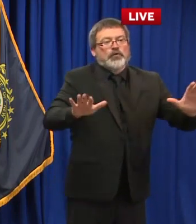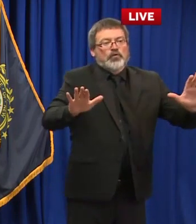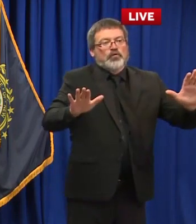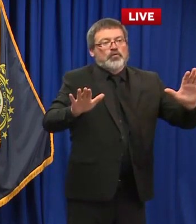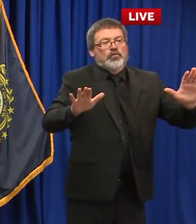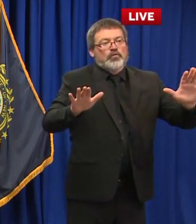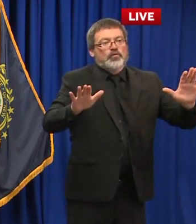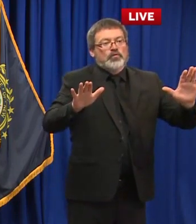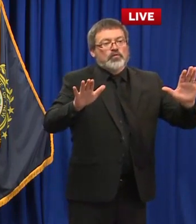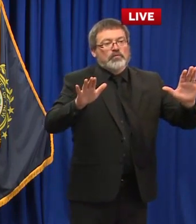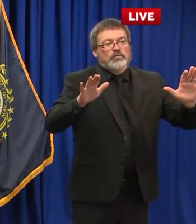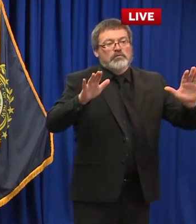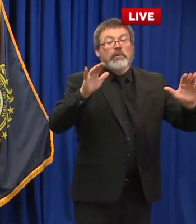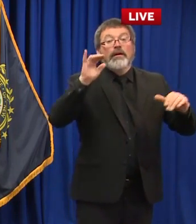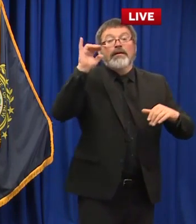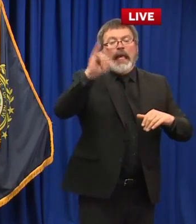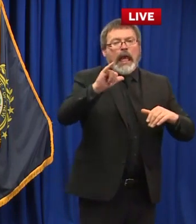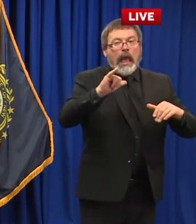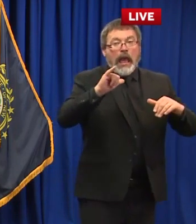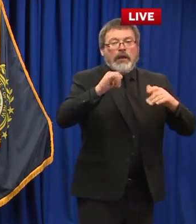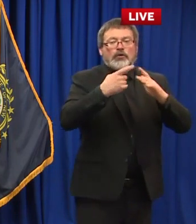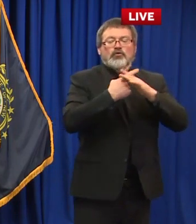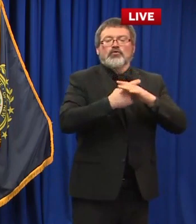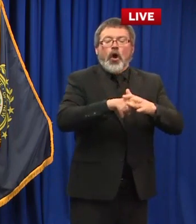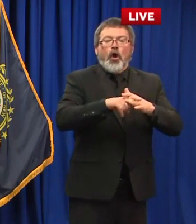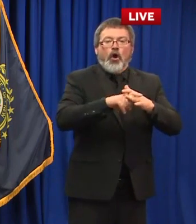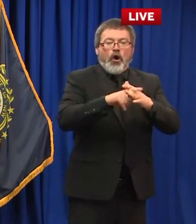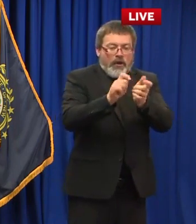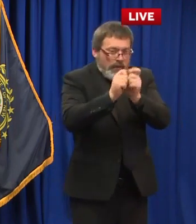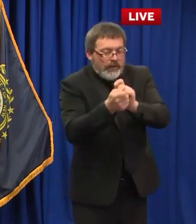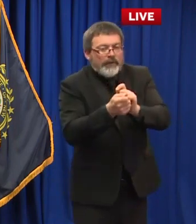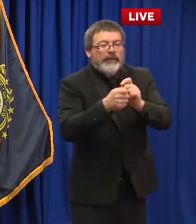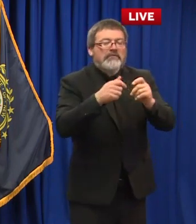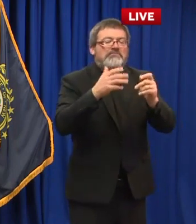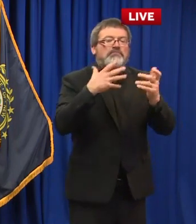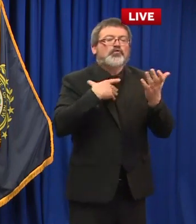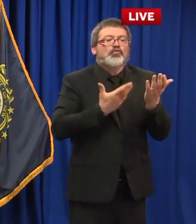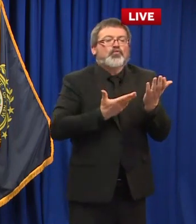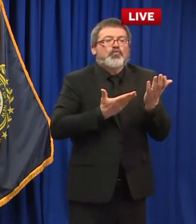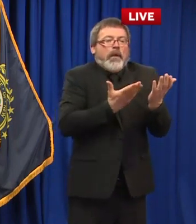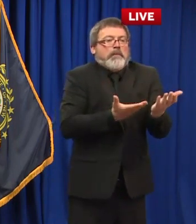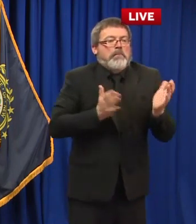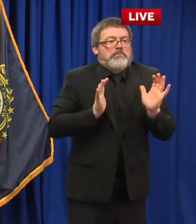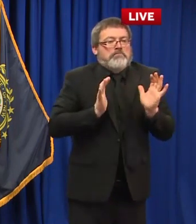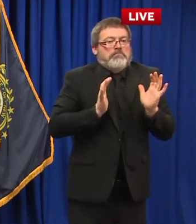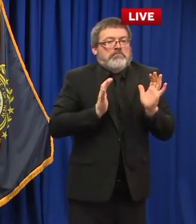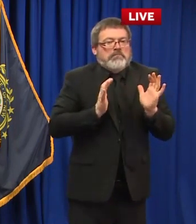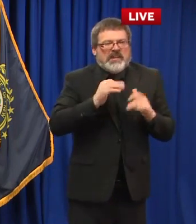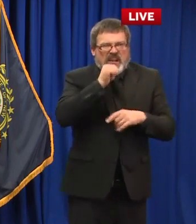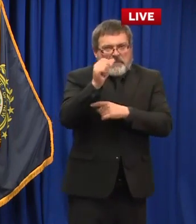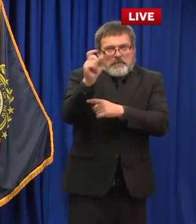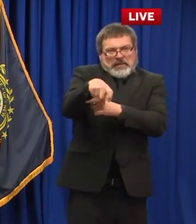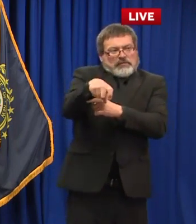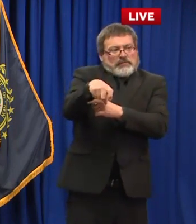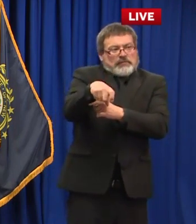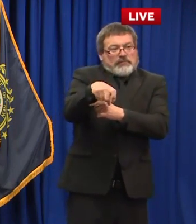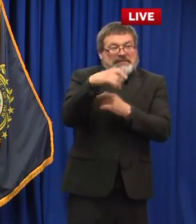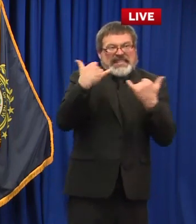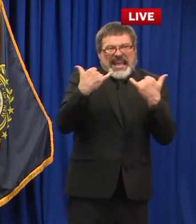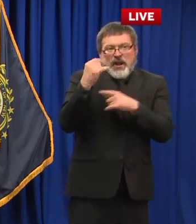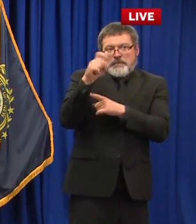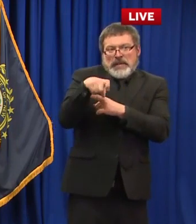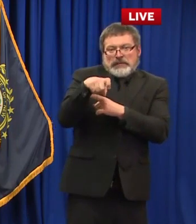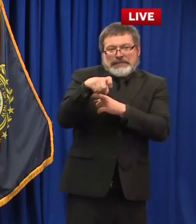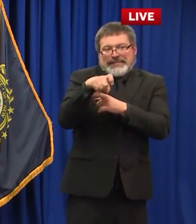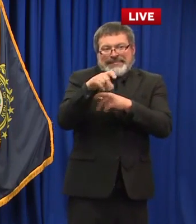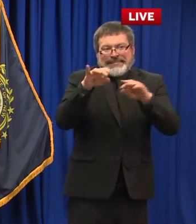more flexibility for folks a little more opportunity for individuals move beyond that order but still allow some